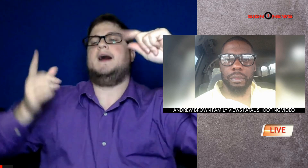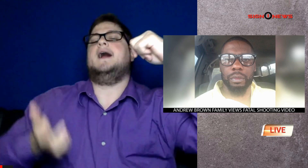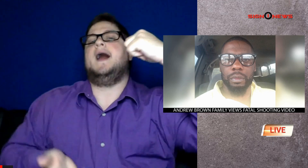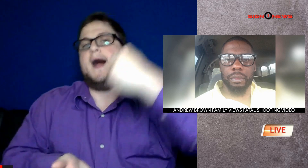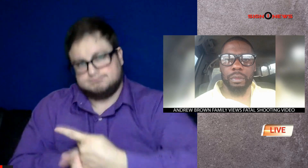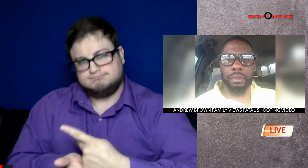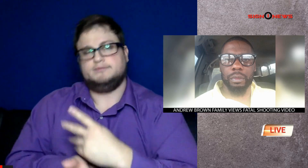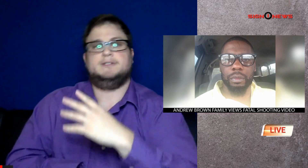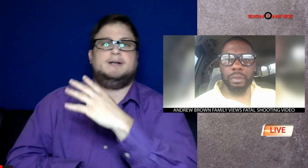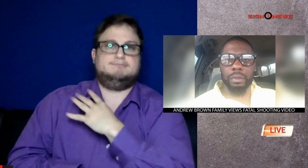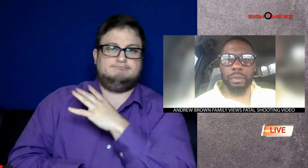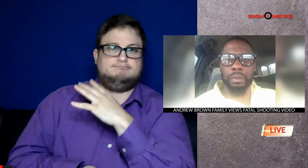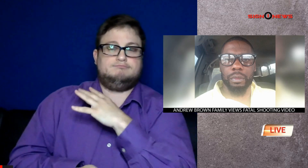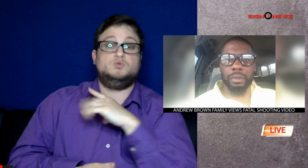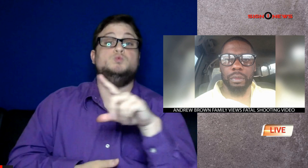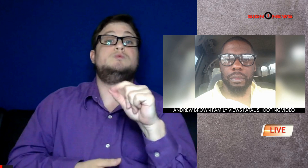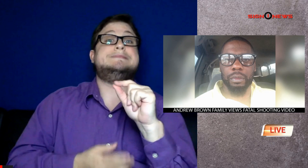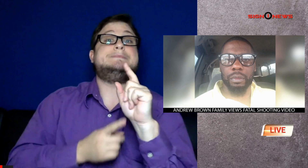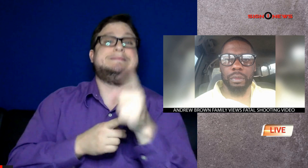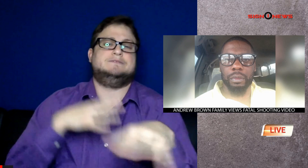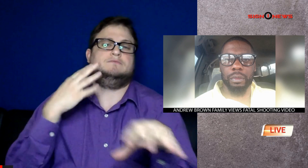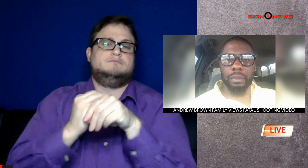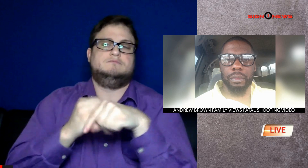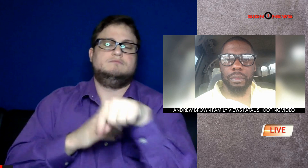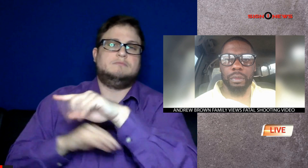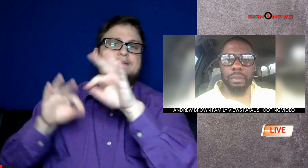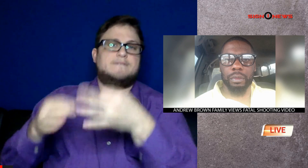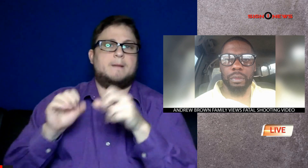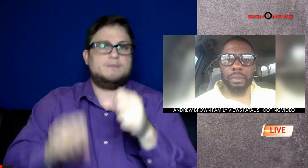fatal encounter with law enforcement officials